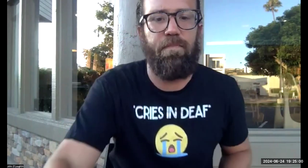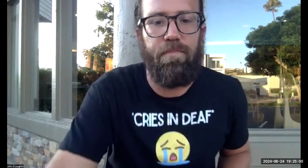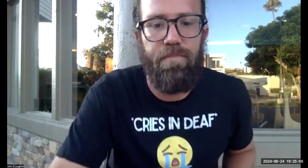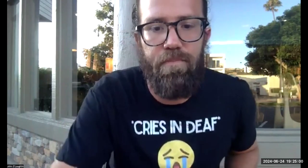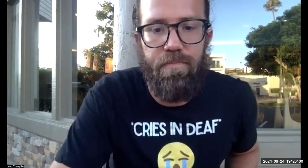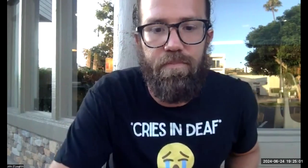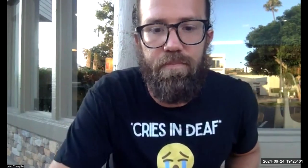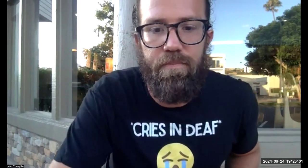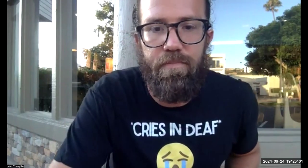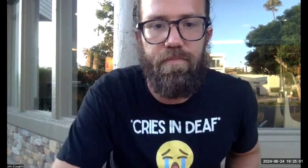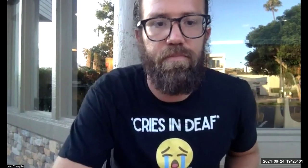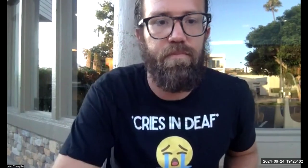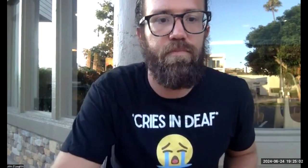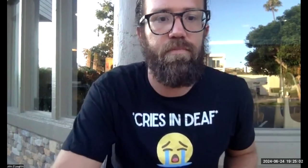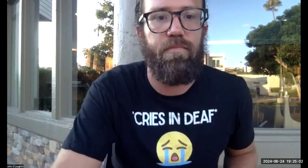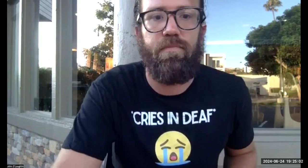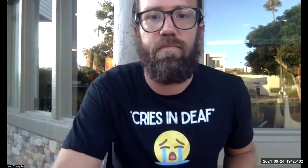there's pretty easy steps to follow.